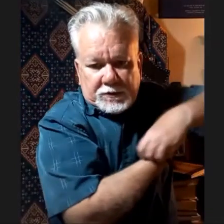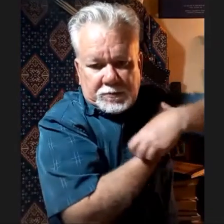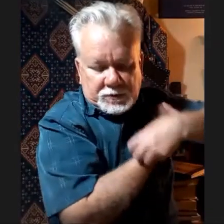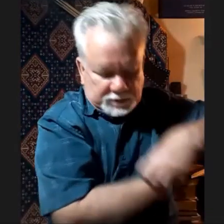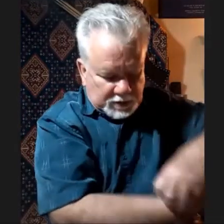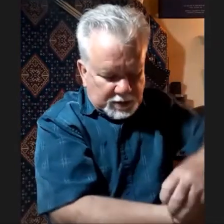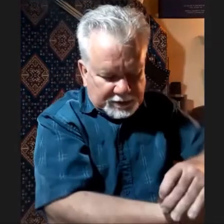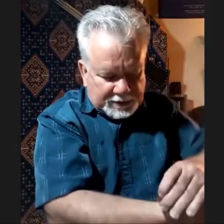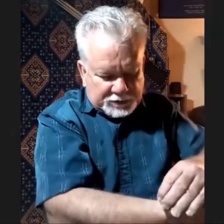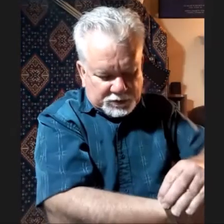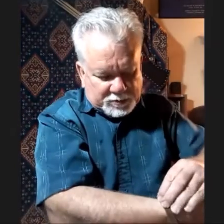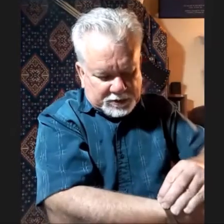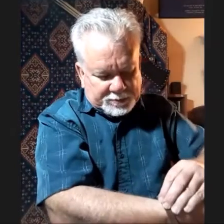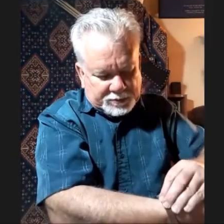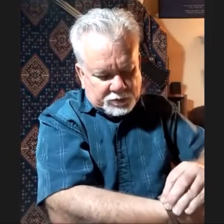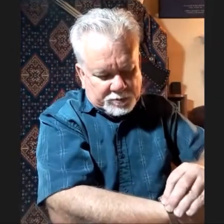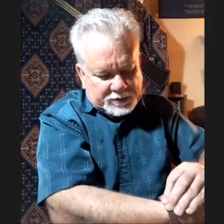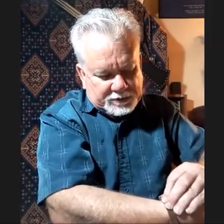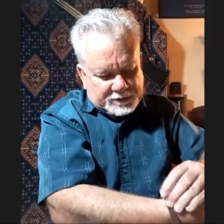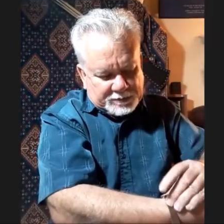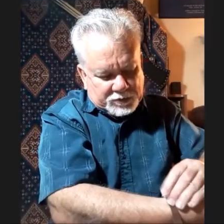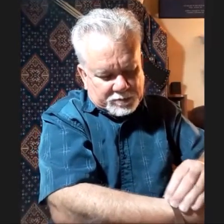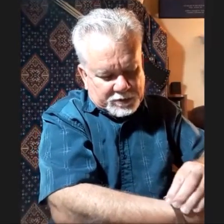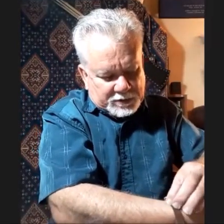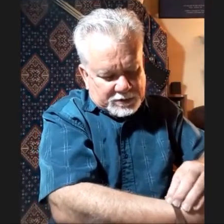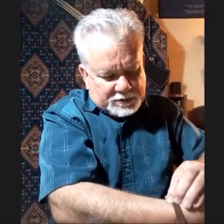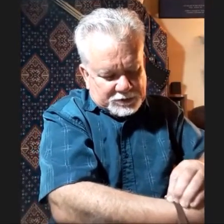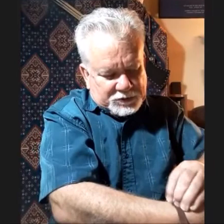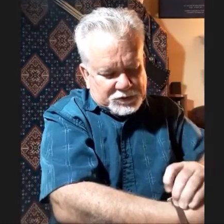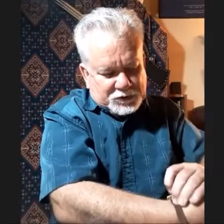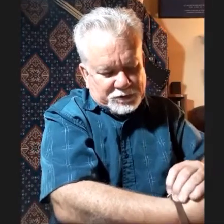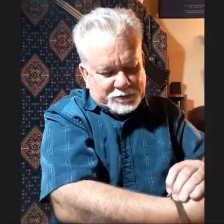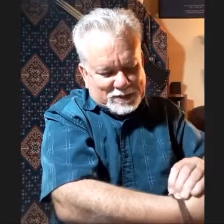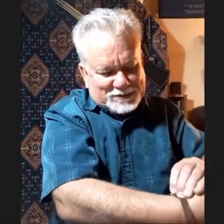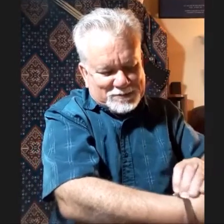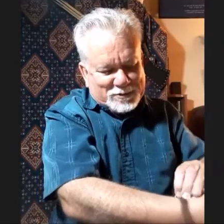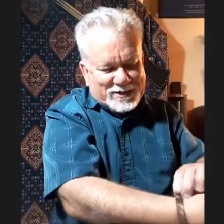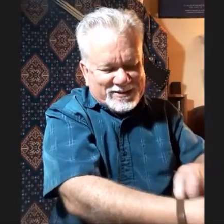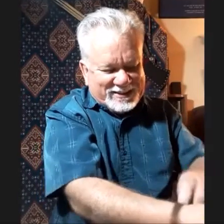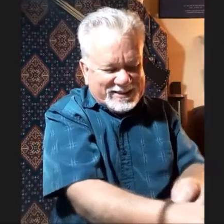this because it's hard to do the buckle up and talk about it at same time. It uses two different parts of the brain, I think.